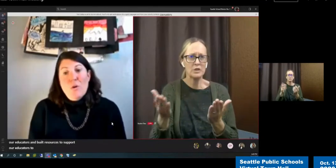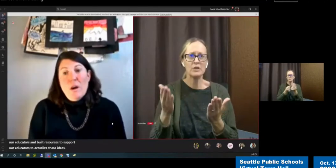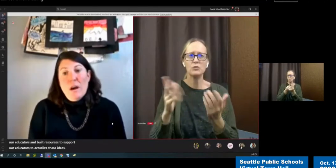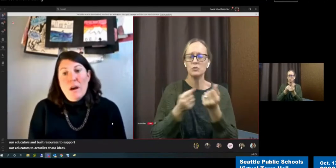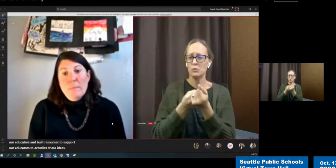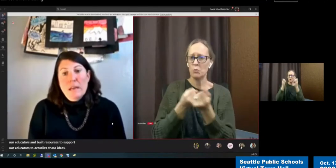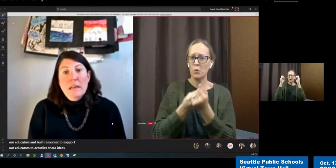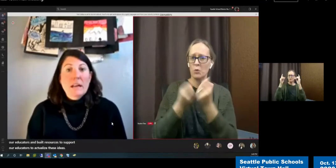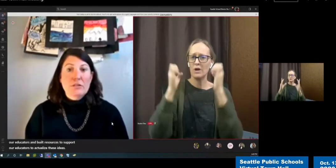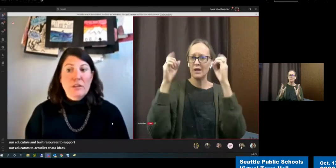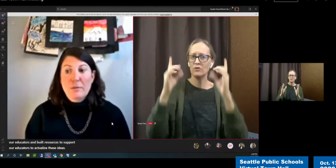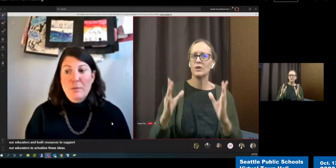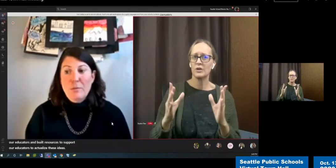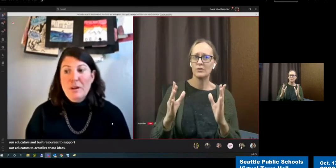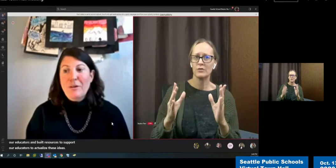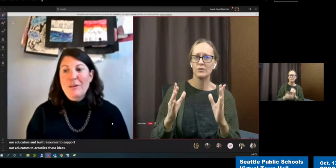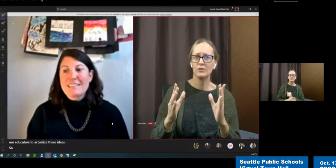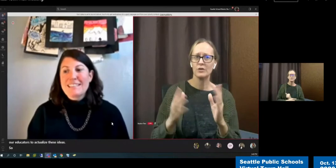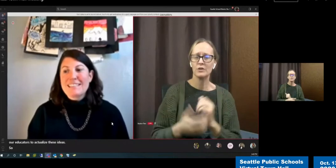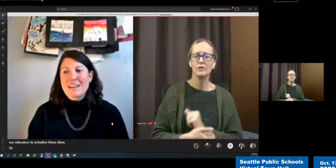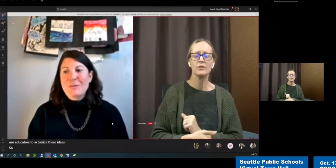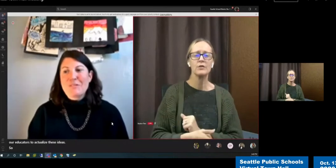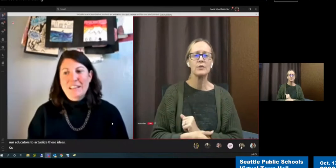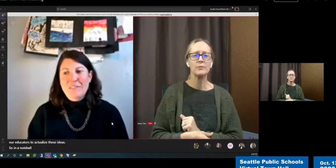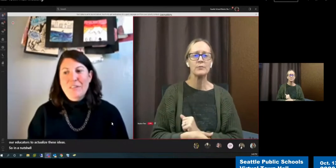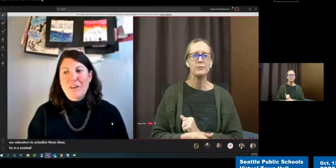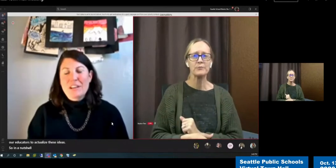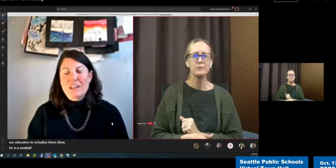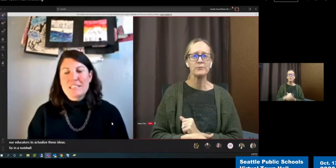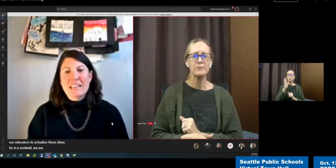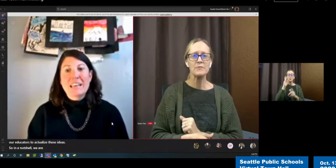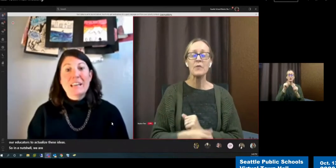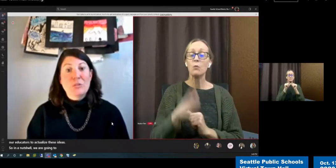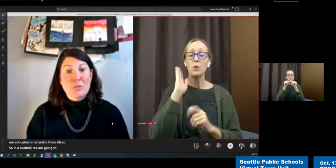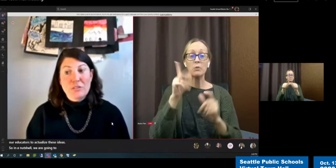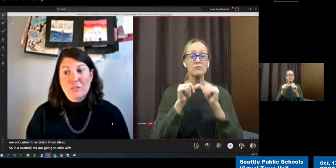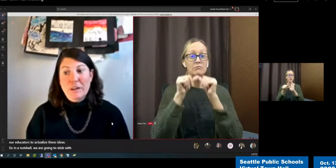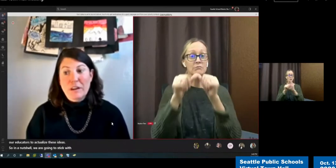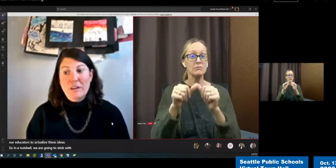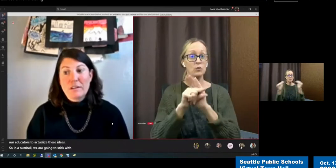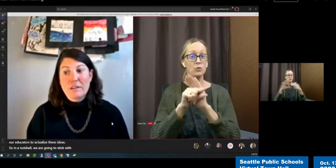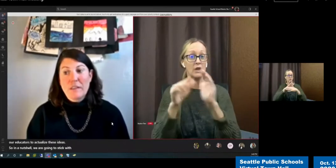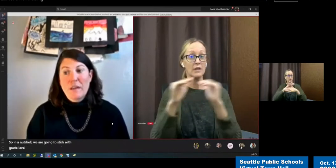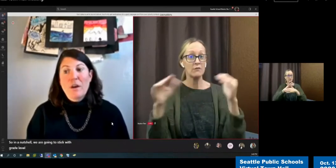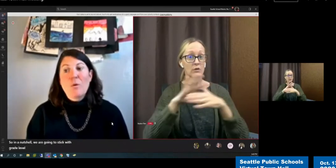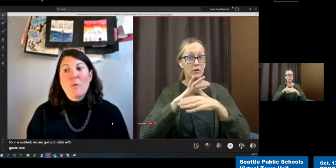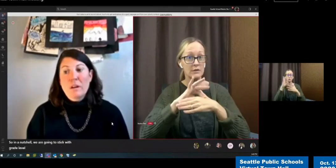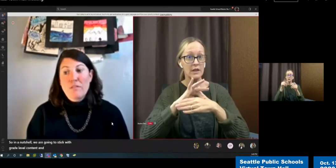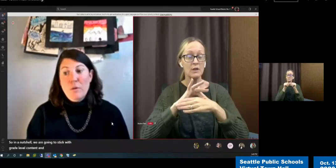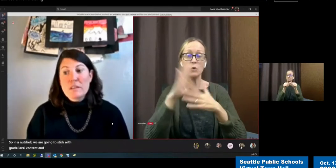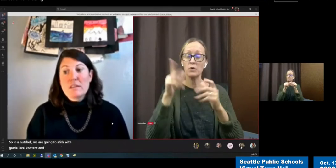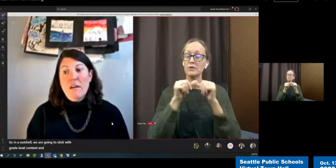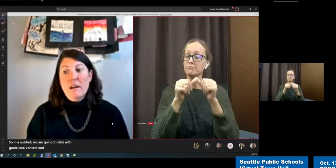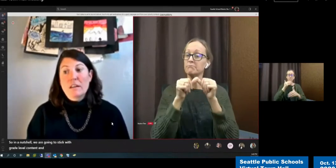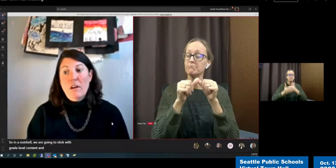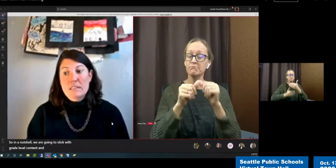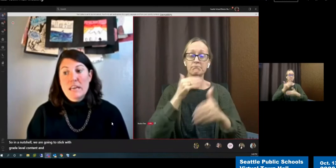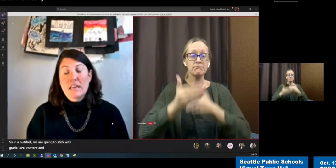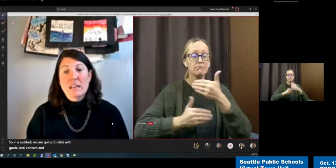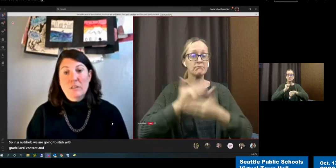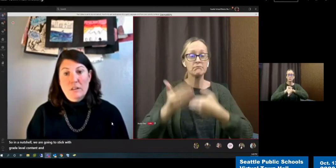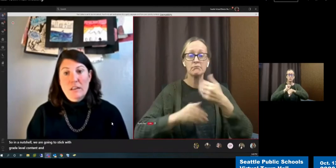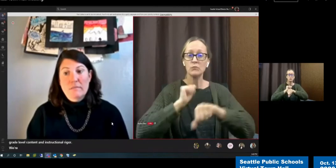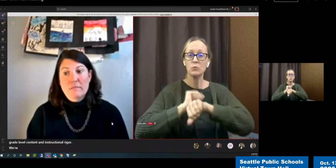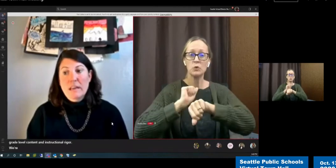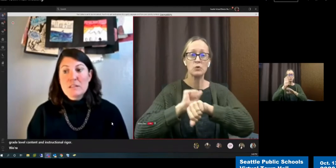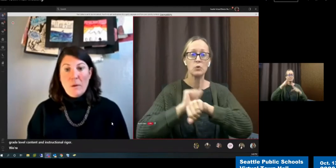So, in a nutshell, we are going to stick with grade level content and instructional rigor. We're going to focus on content and